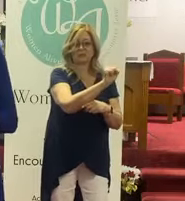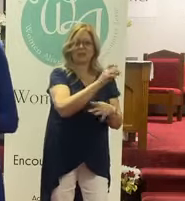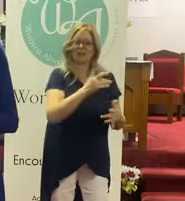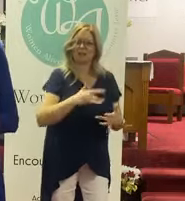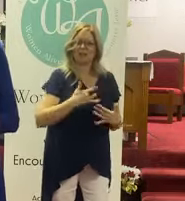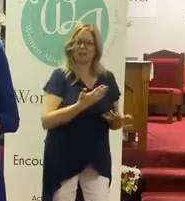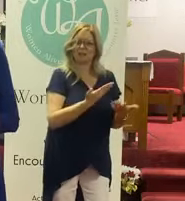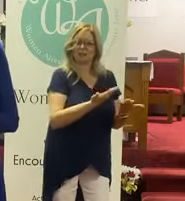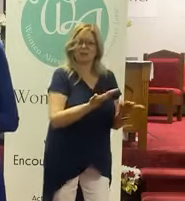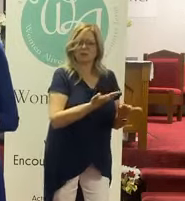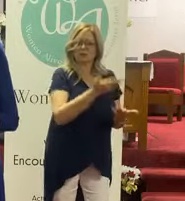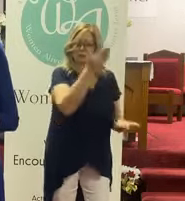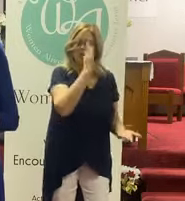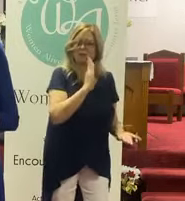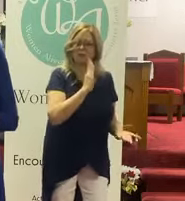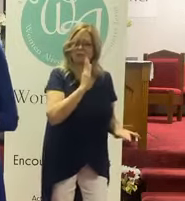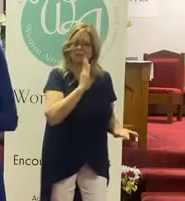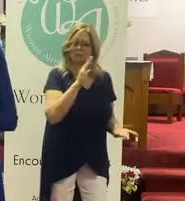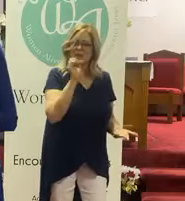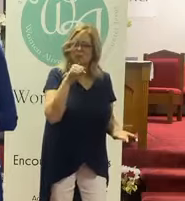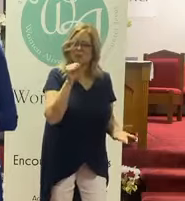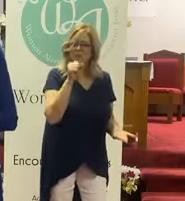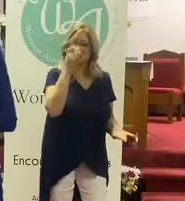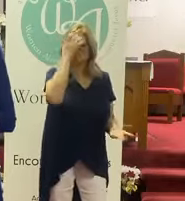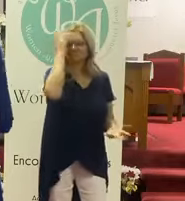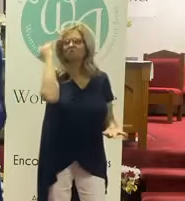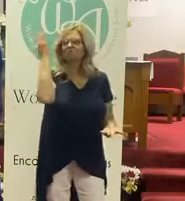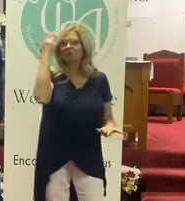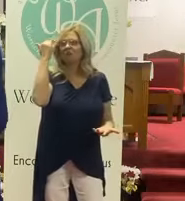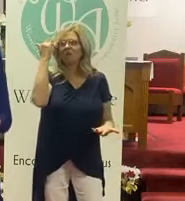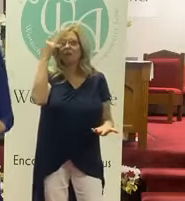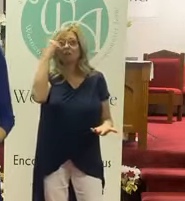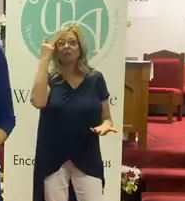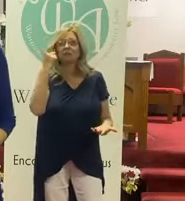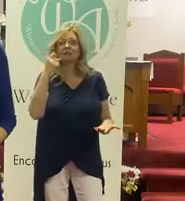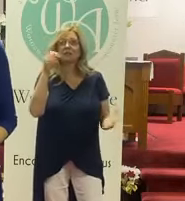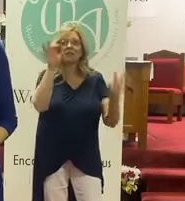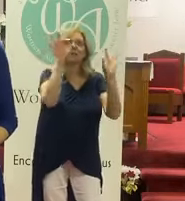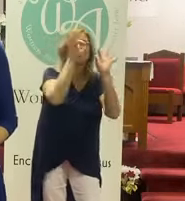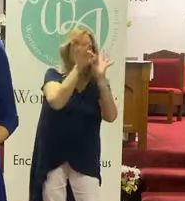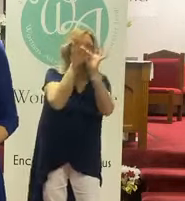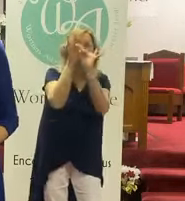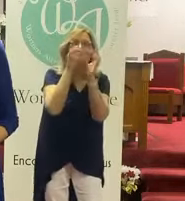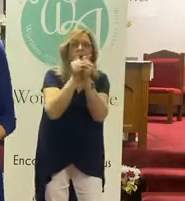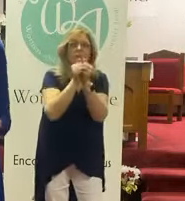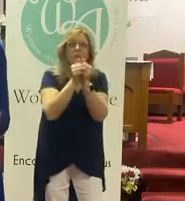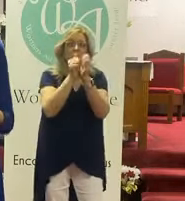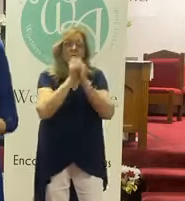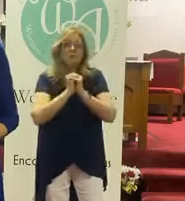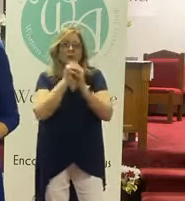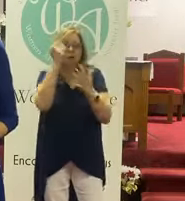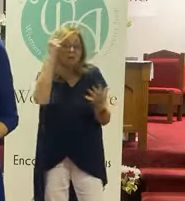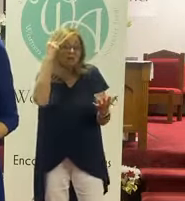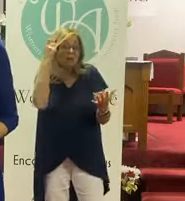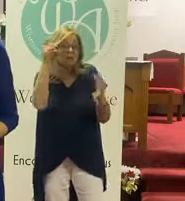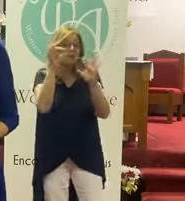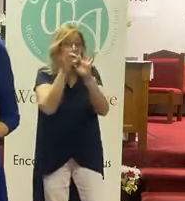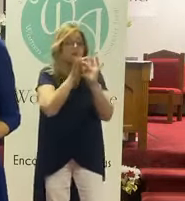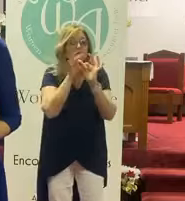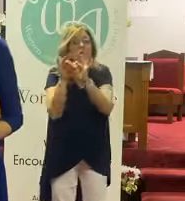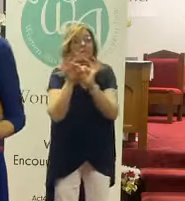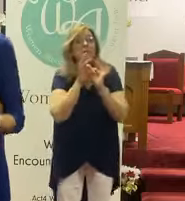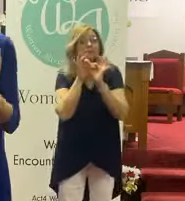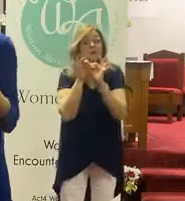presence in that moment? Yeah. Why? Because they had cultivated worship. They understood relationship.